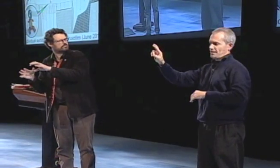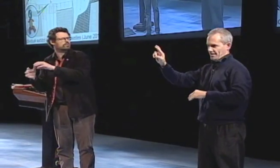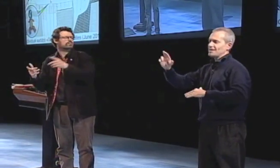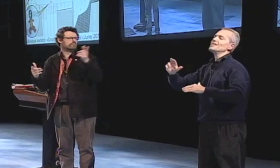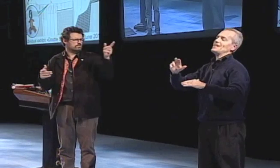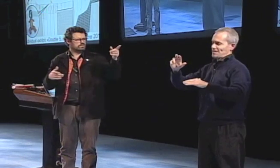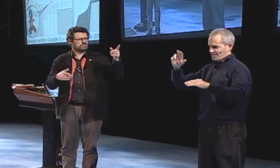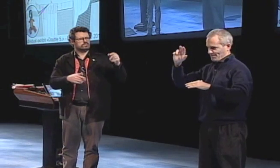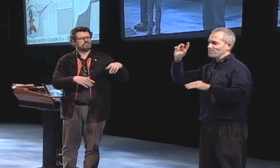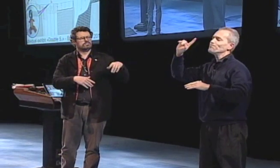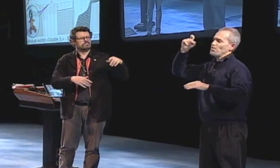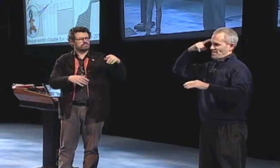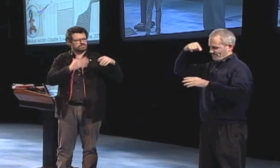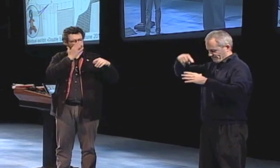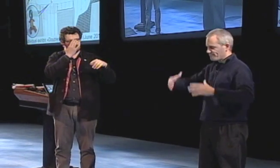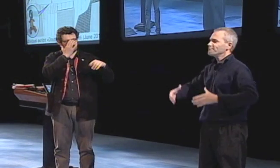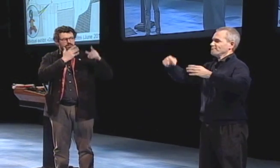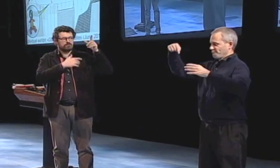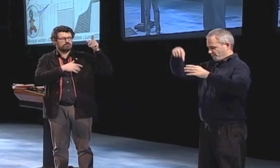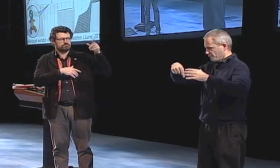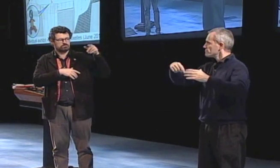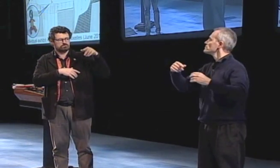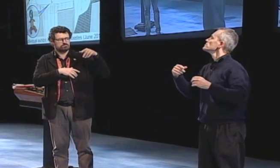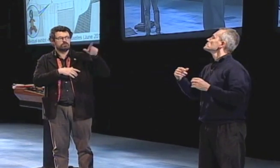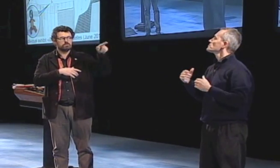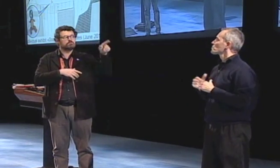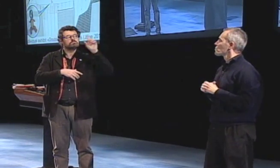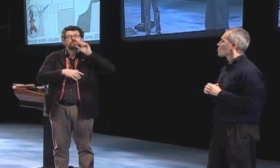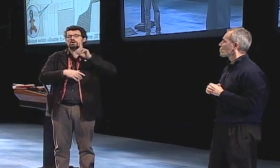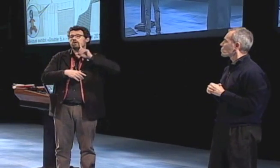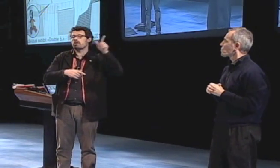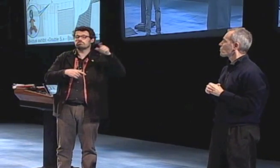this is where the ministers were the government ministers